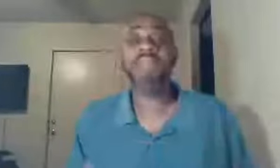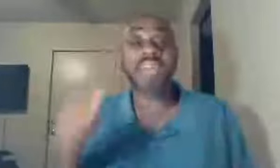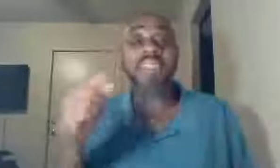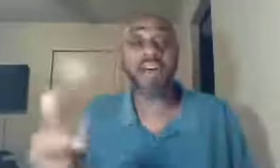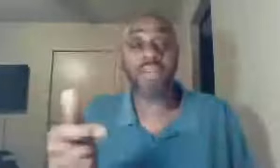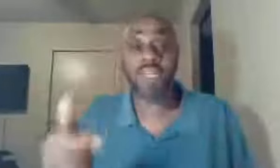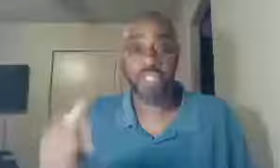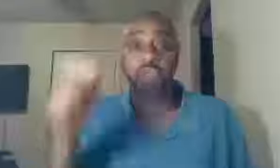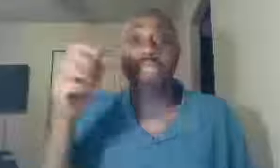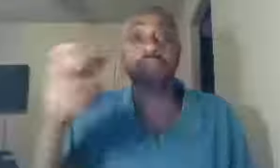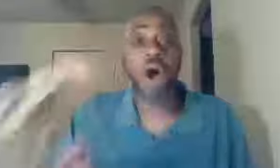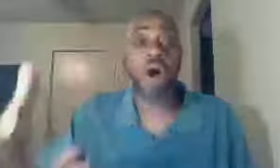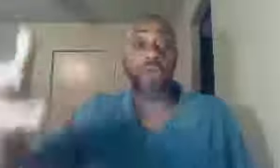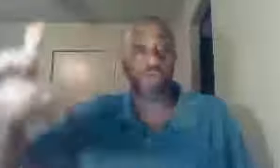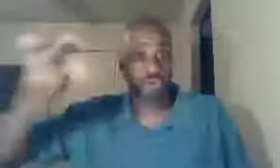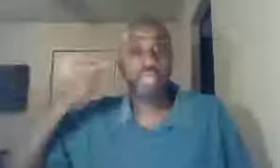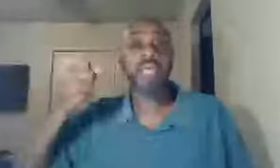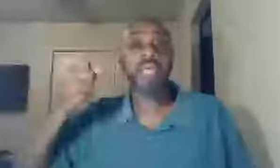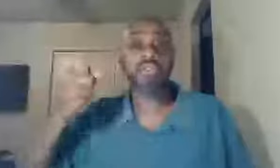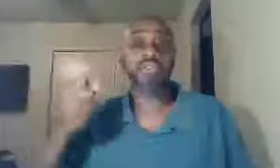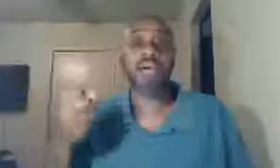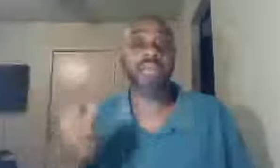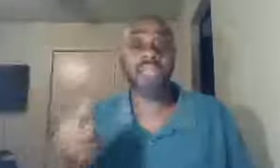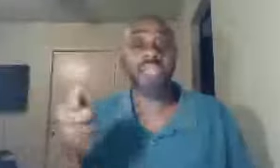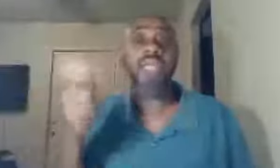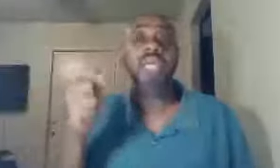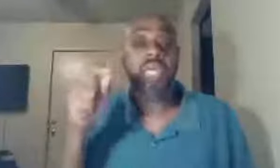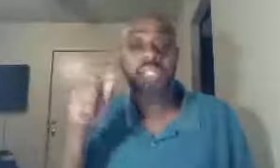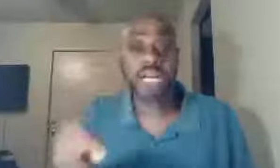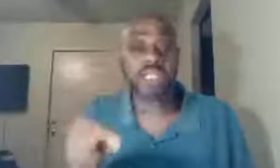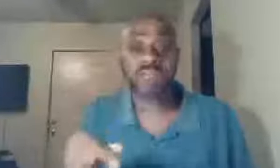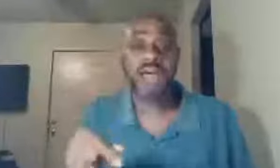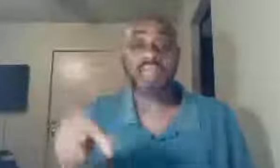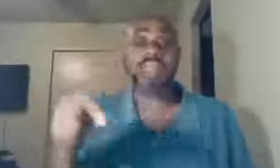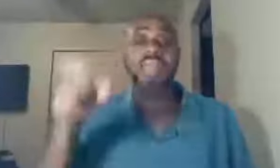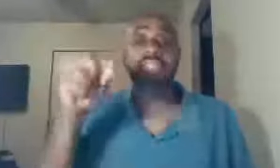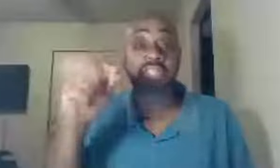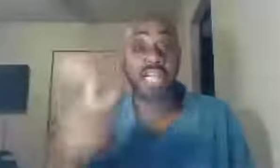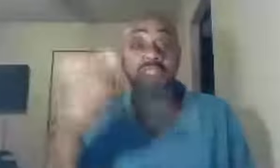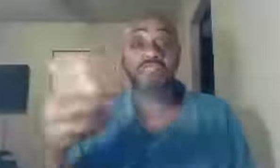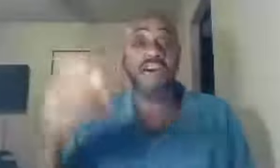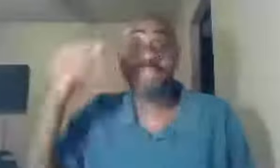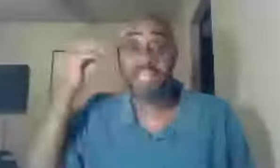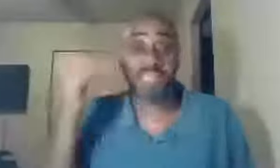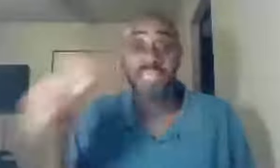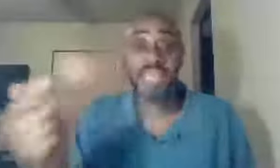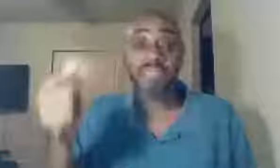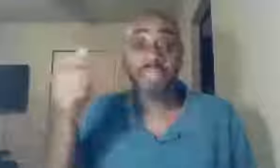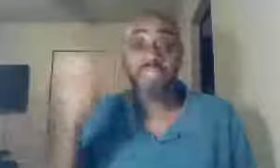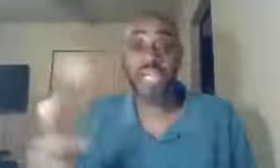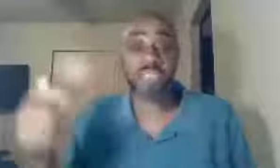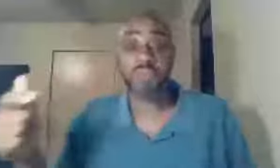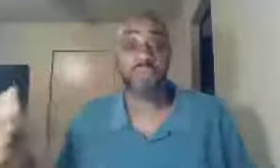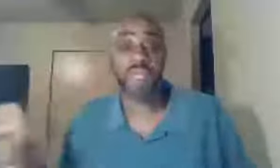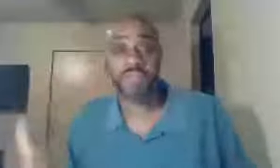that's salvation, whom he calls into salvation, he justifies, and as he justifies them, and deems them just before himself,